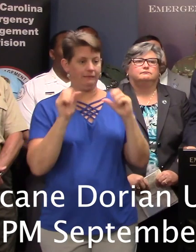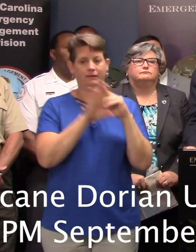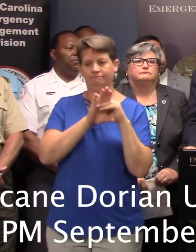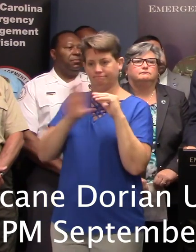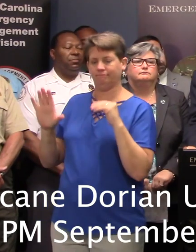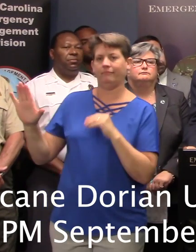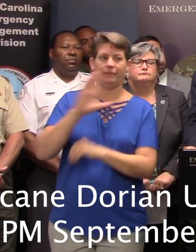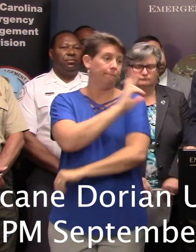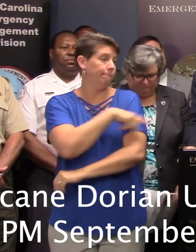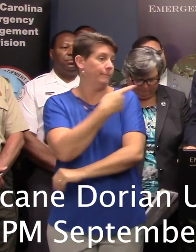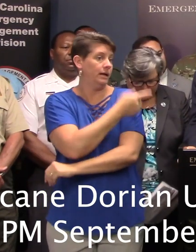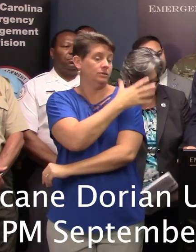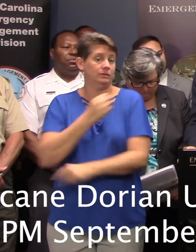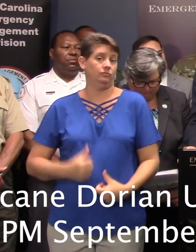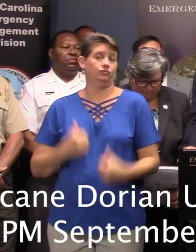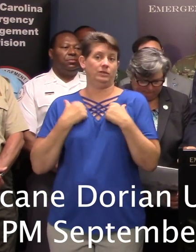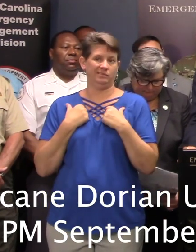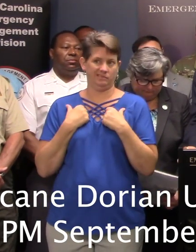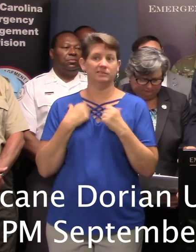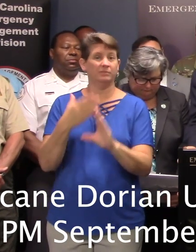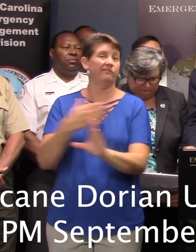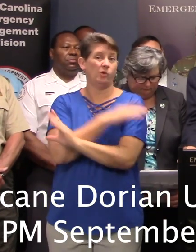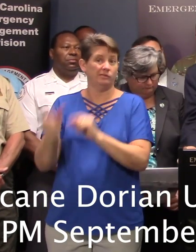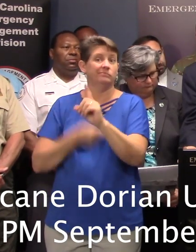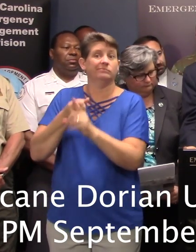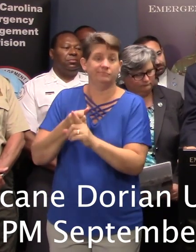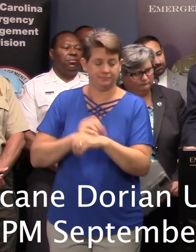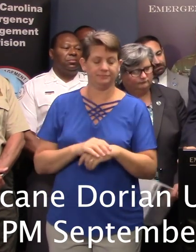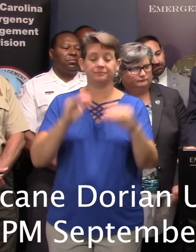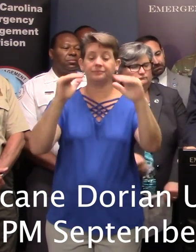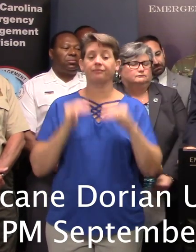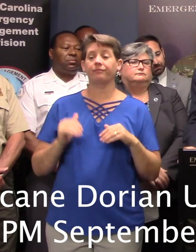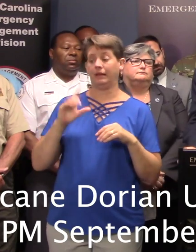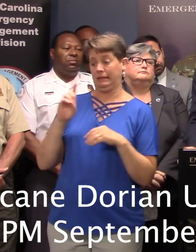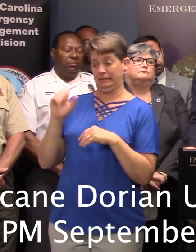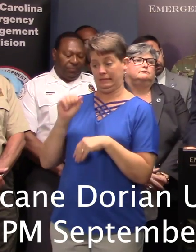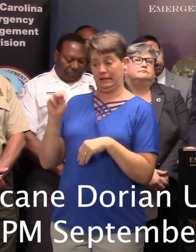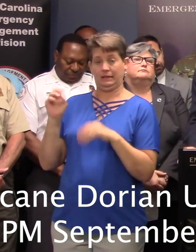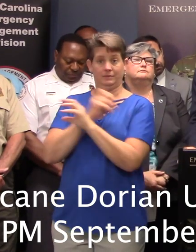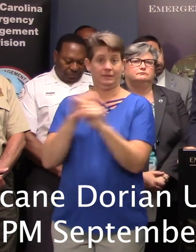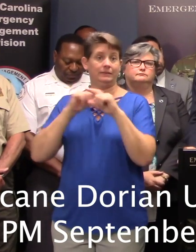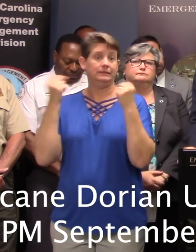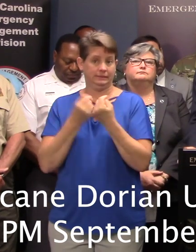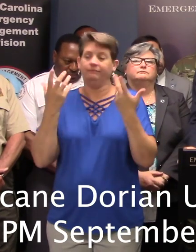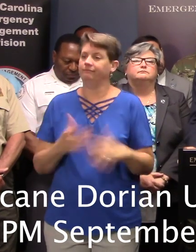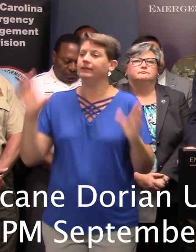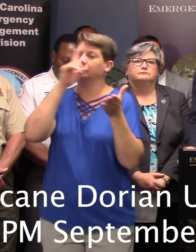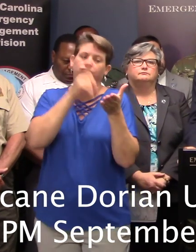and residents ahead of the storm. Our dam safety team completed pre-storm dam